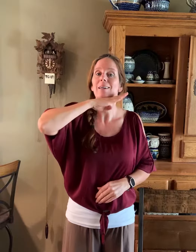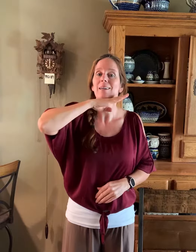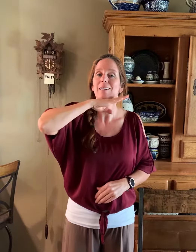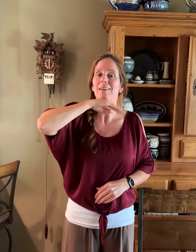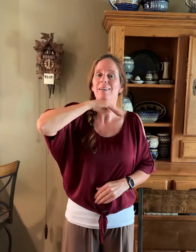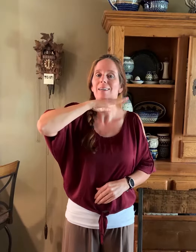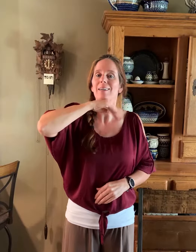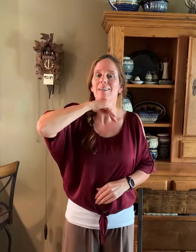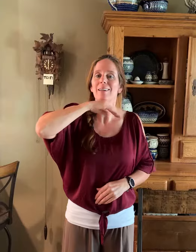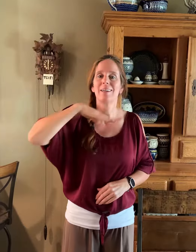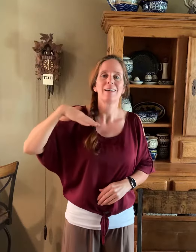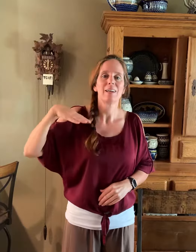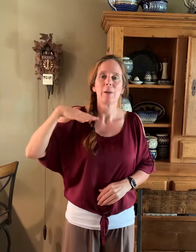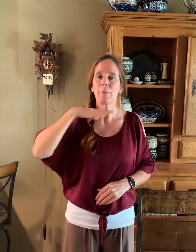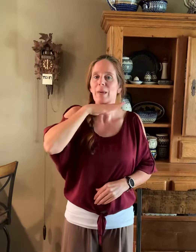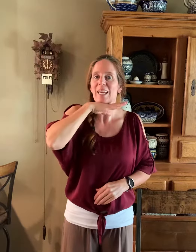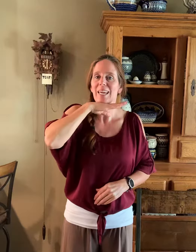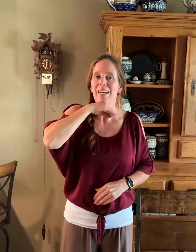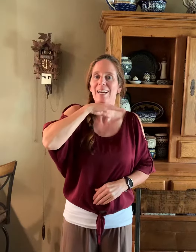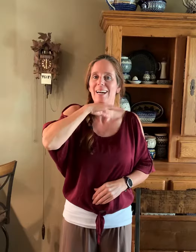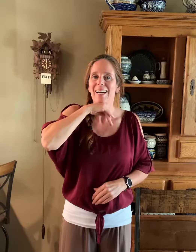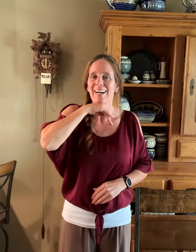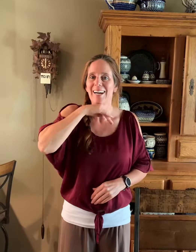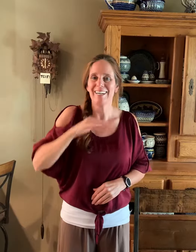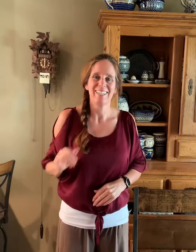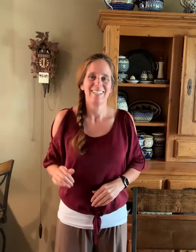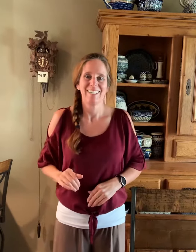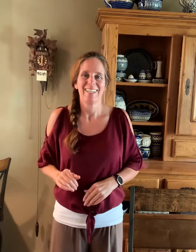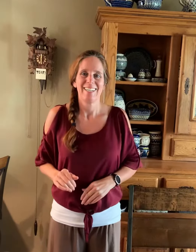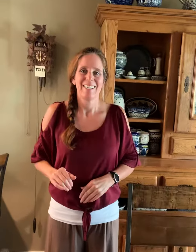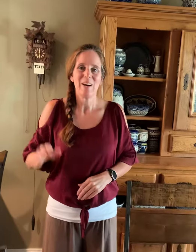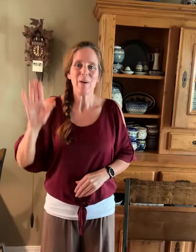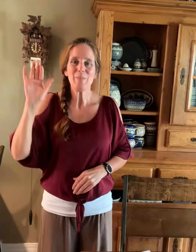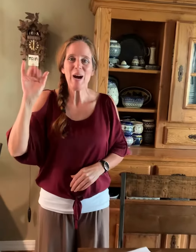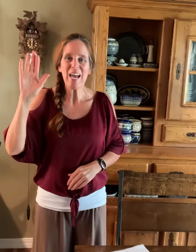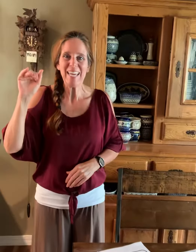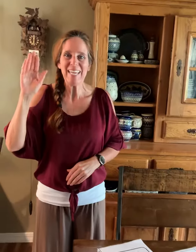do?